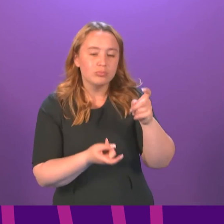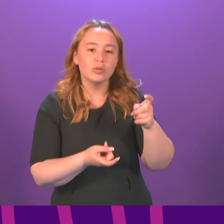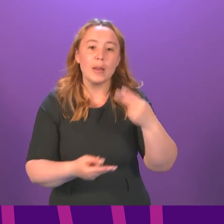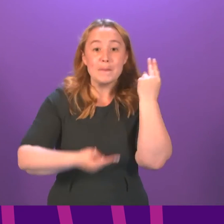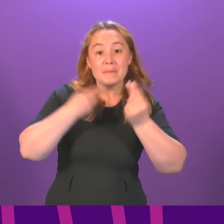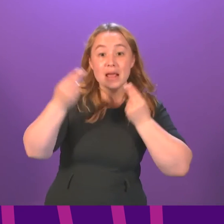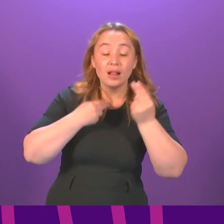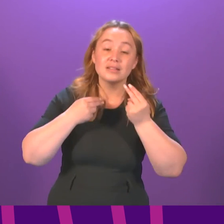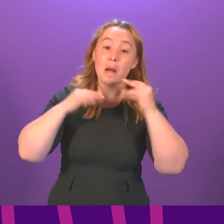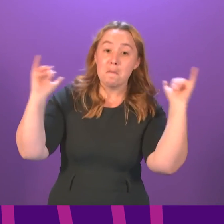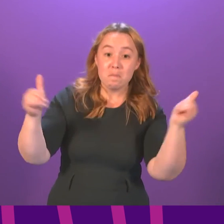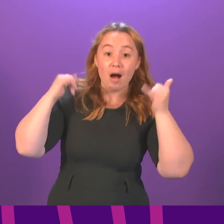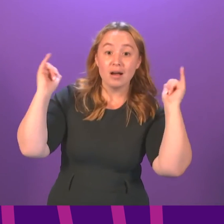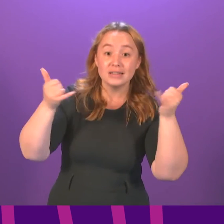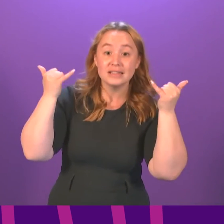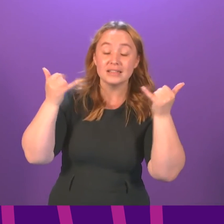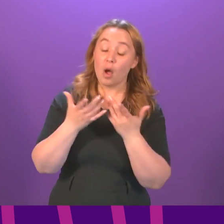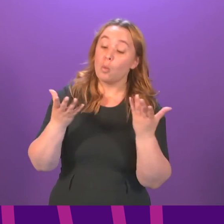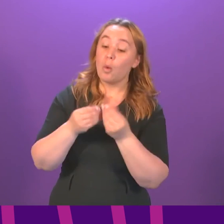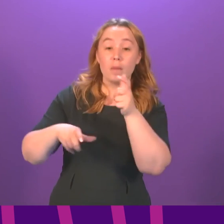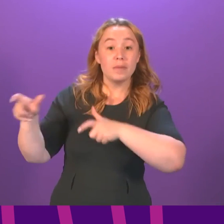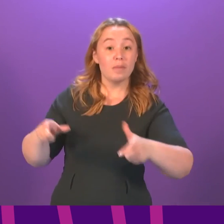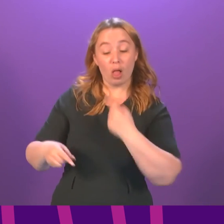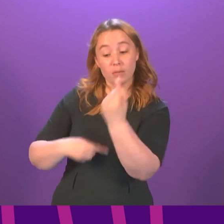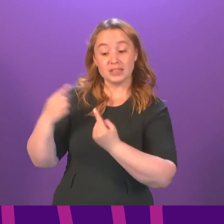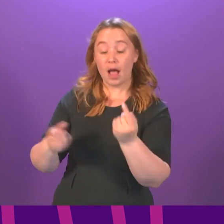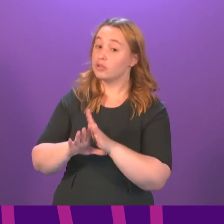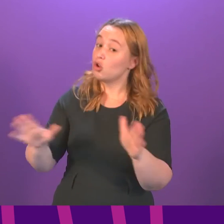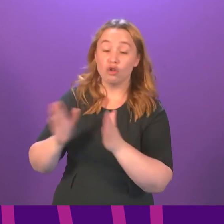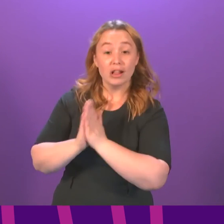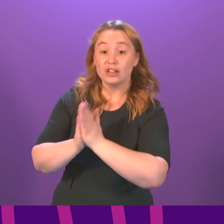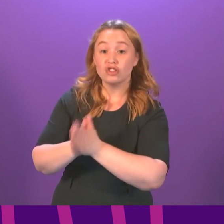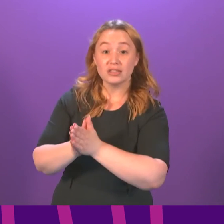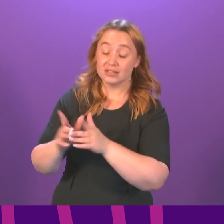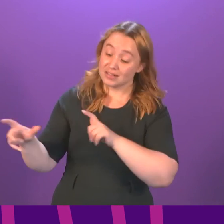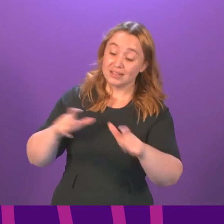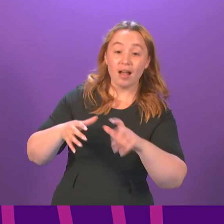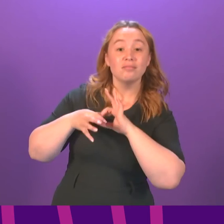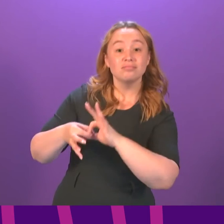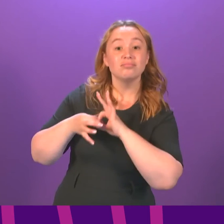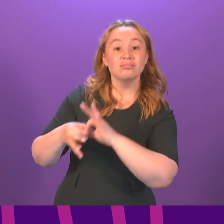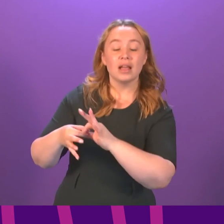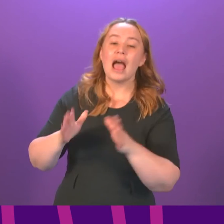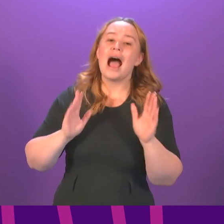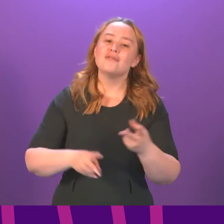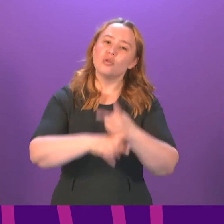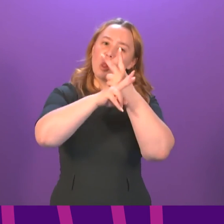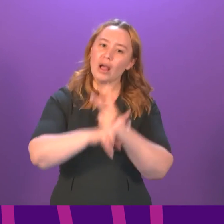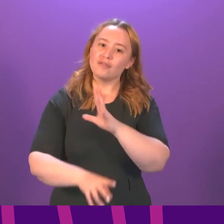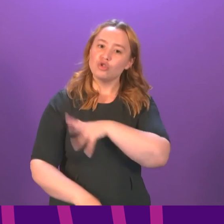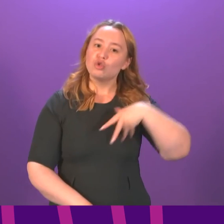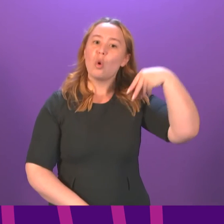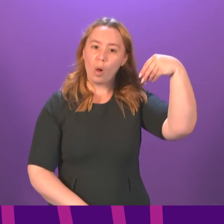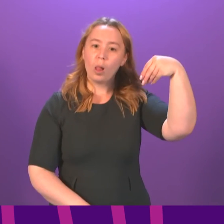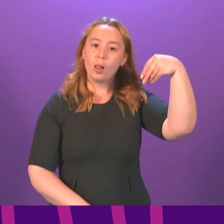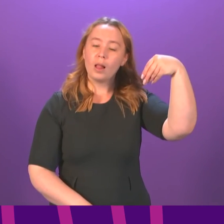parties, especially with non-religious people. If we don't tend our souls, then we end up